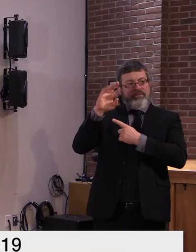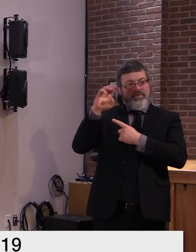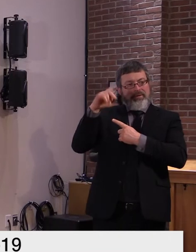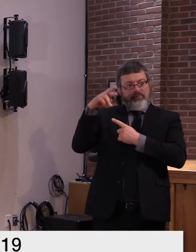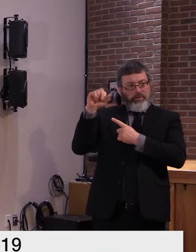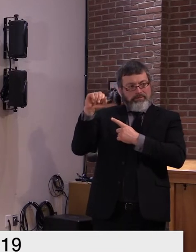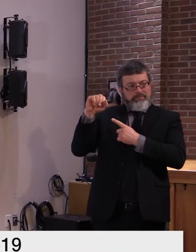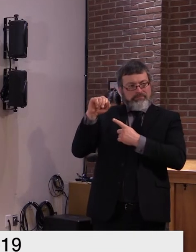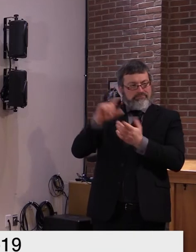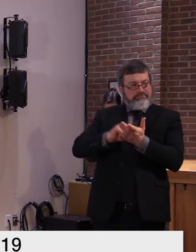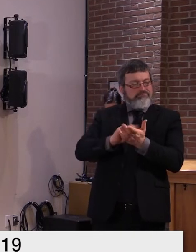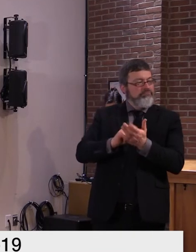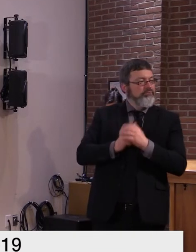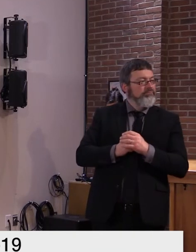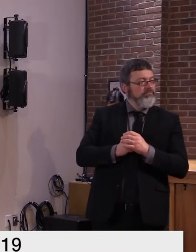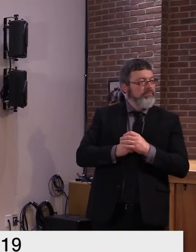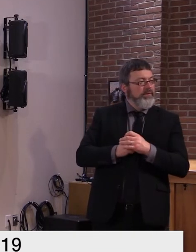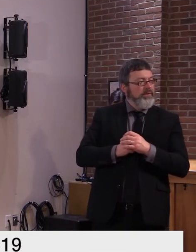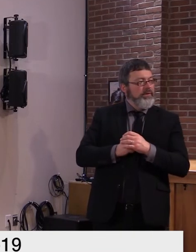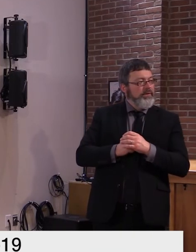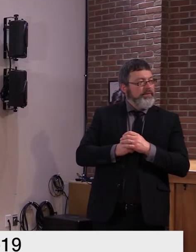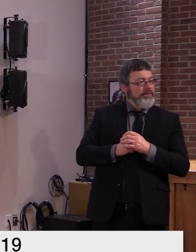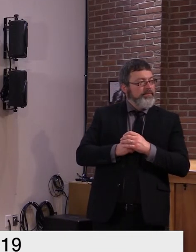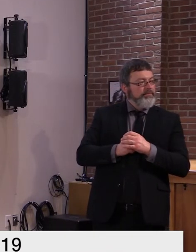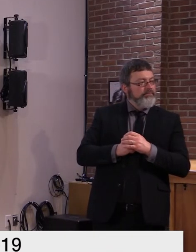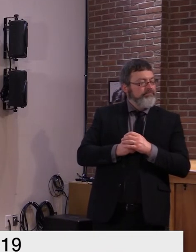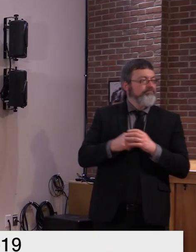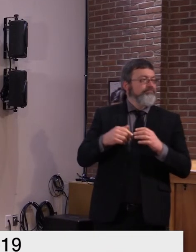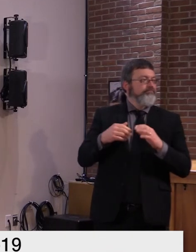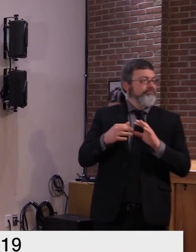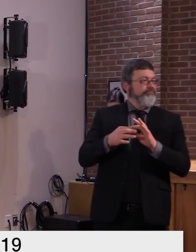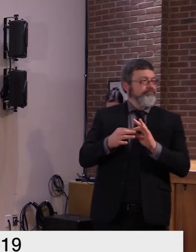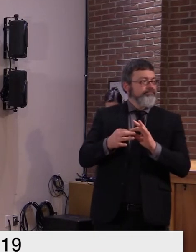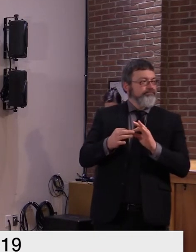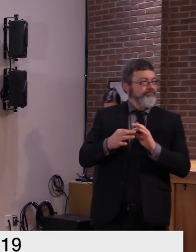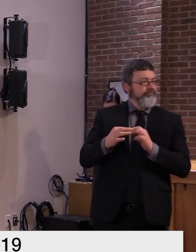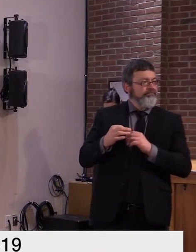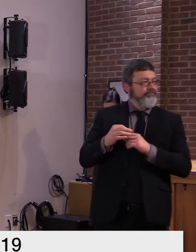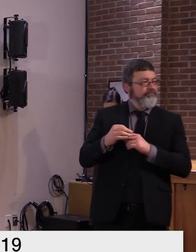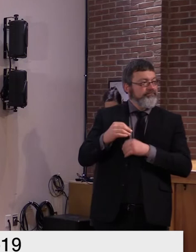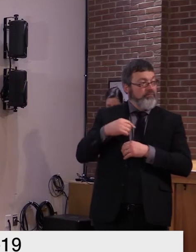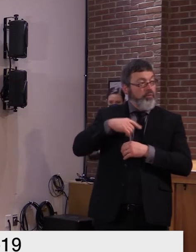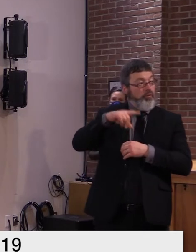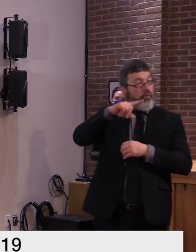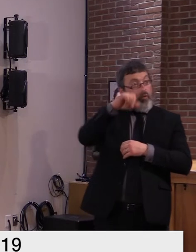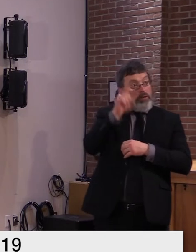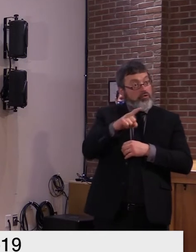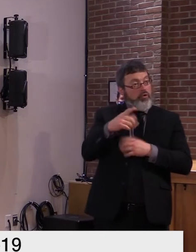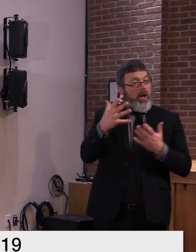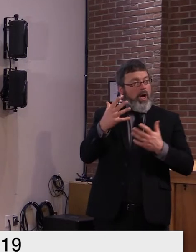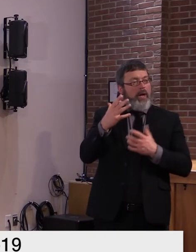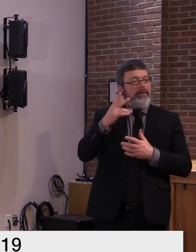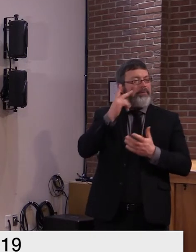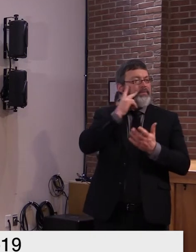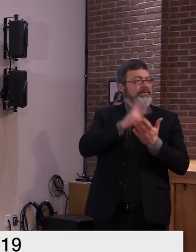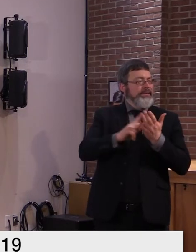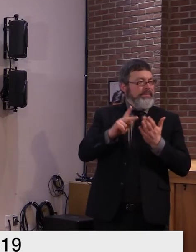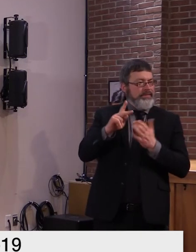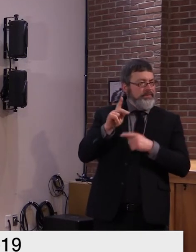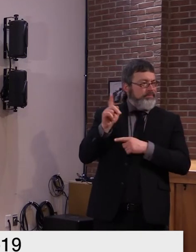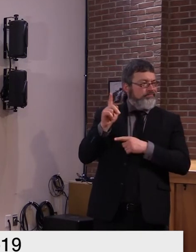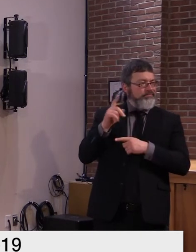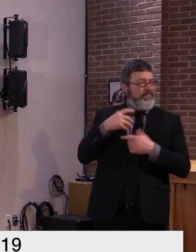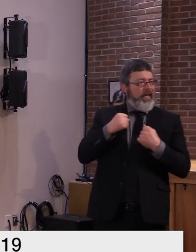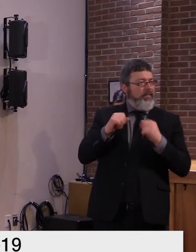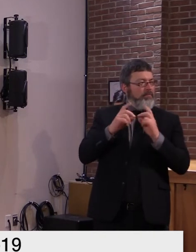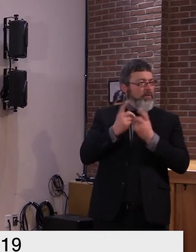uh uh i believe my questions are for secretary smith and i do want to apologize in advance i've had some connectivity issues on my end so